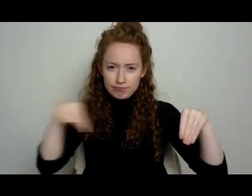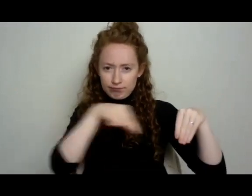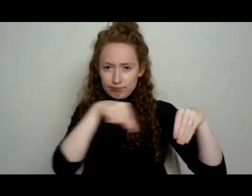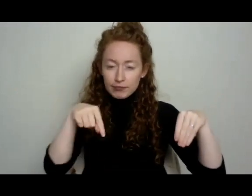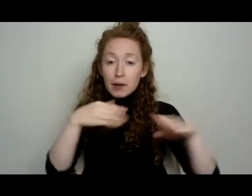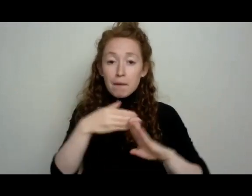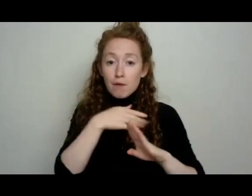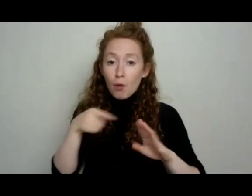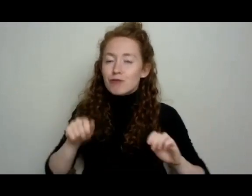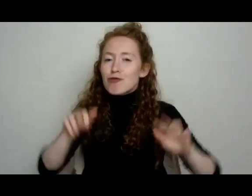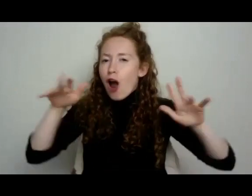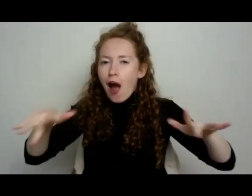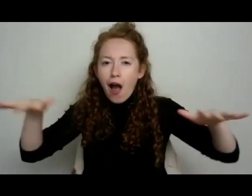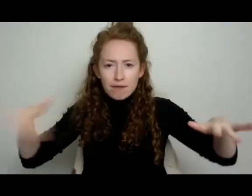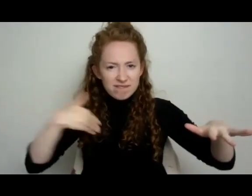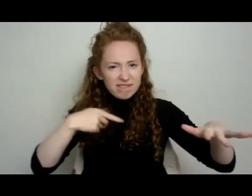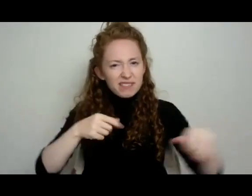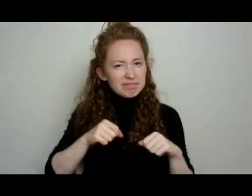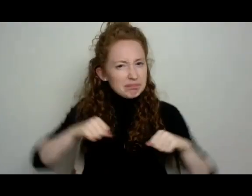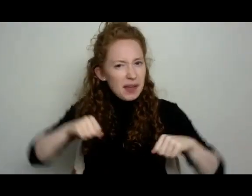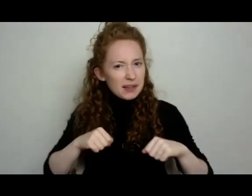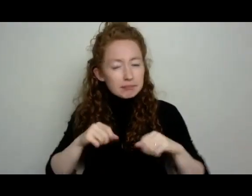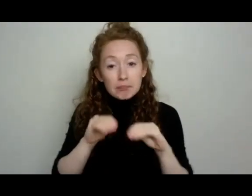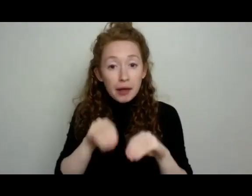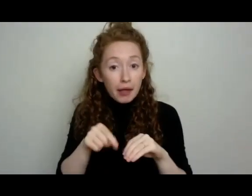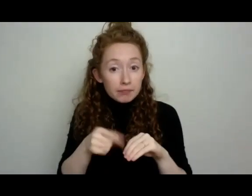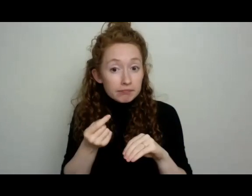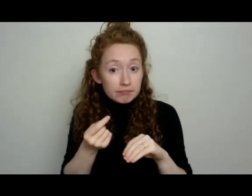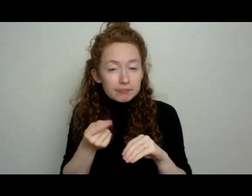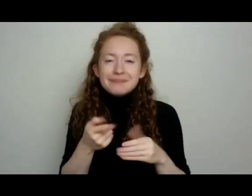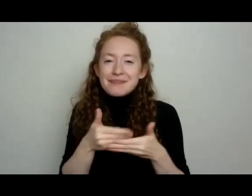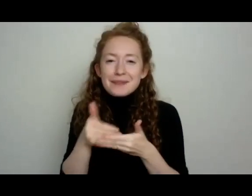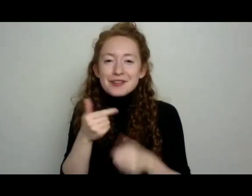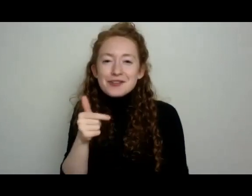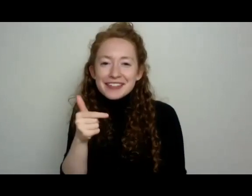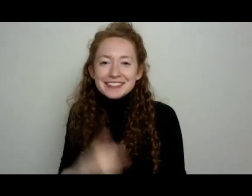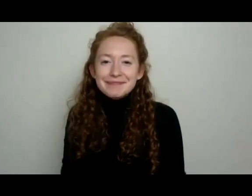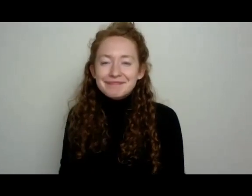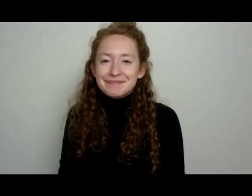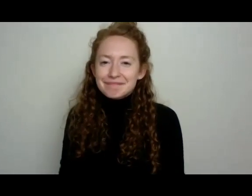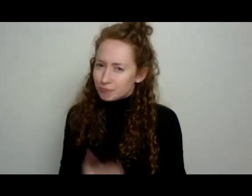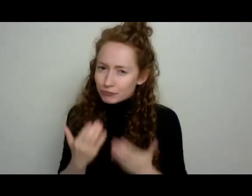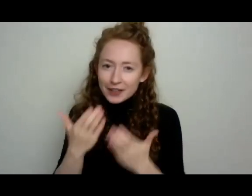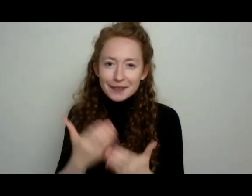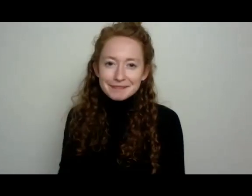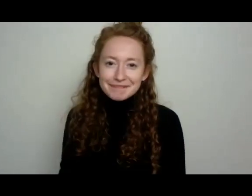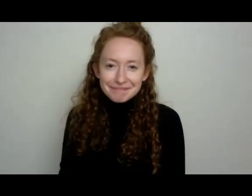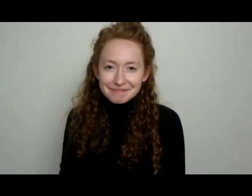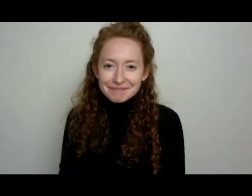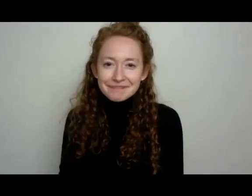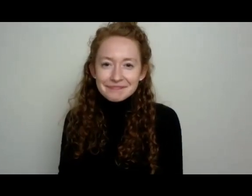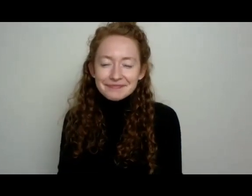vine, you've got some space. So baby greens always of my heart.